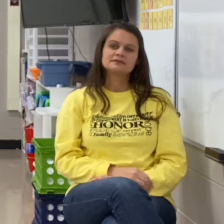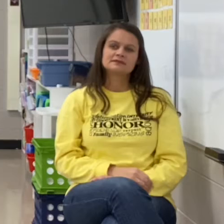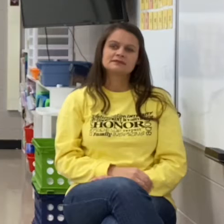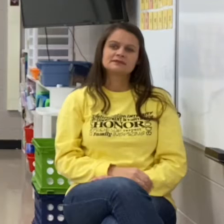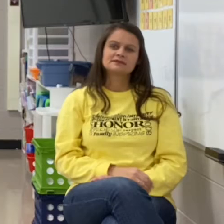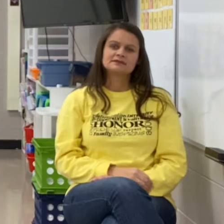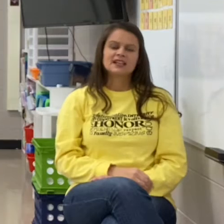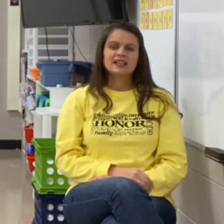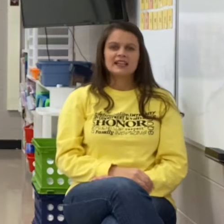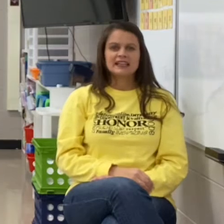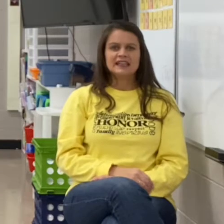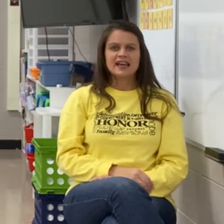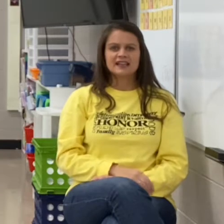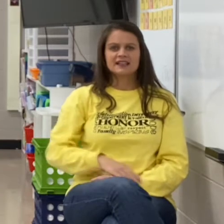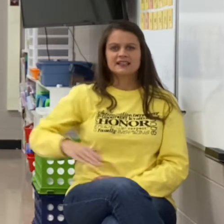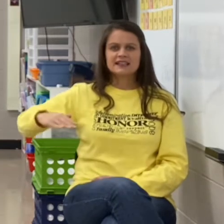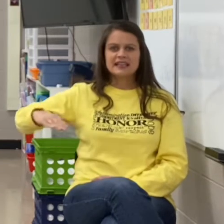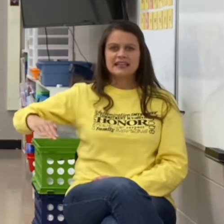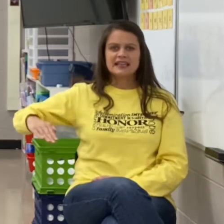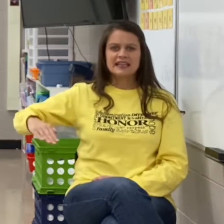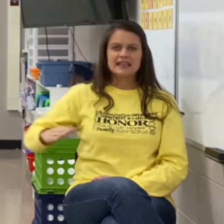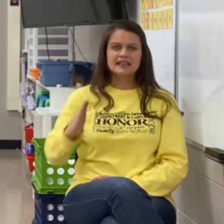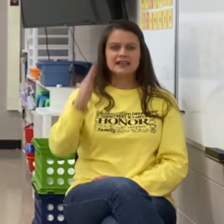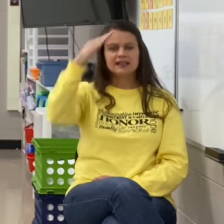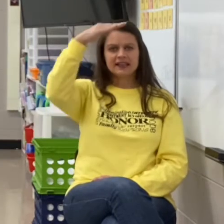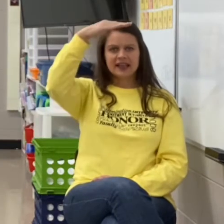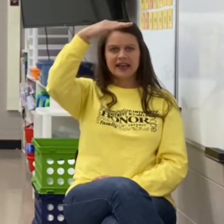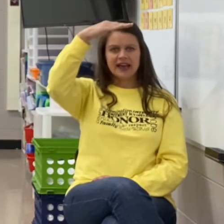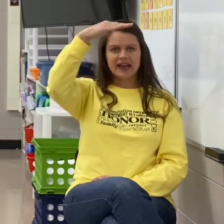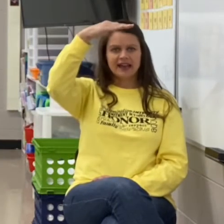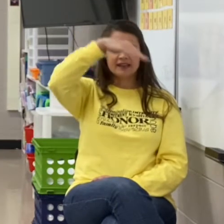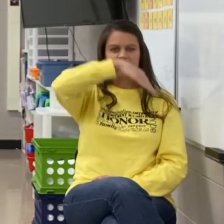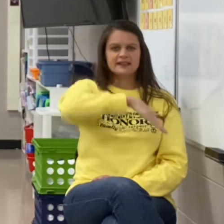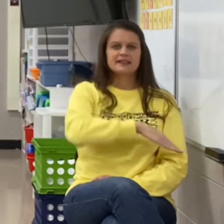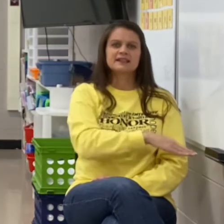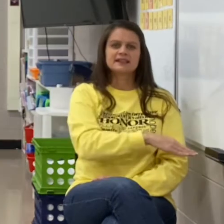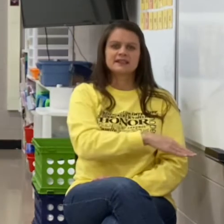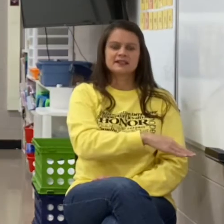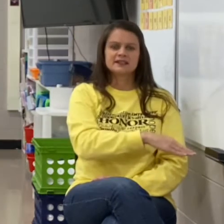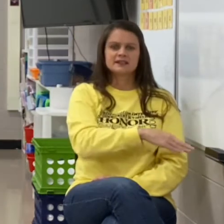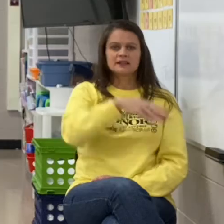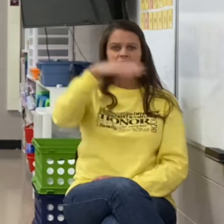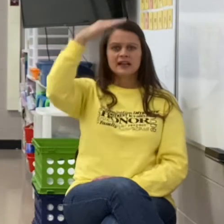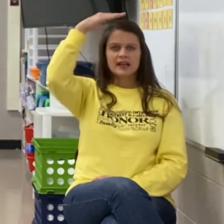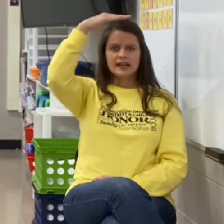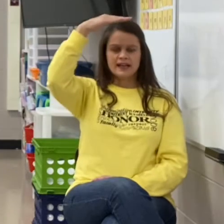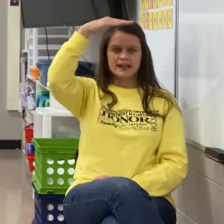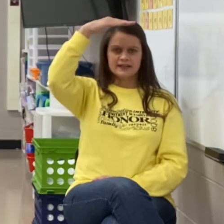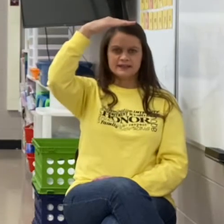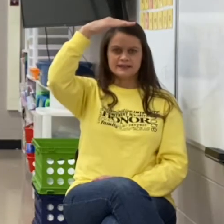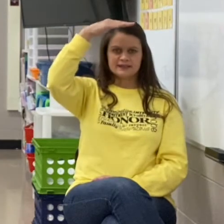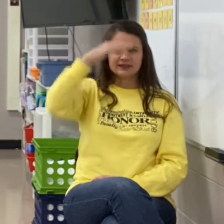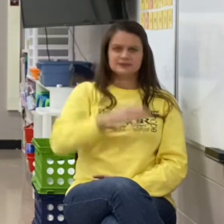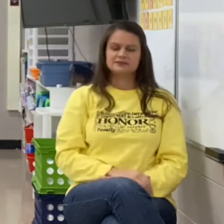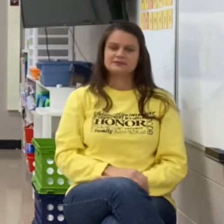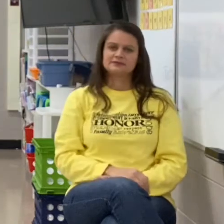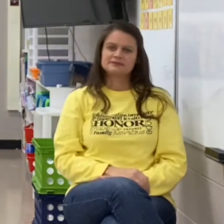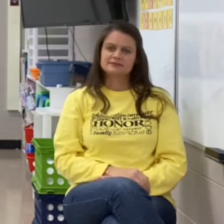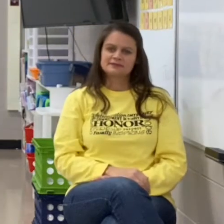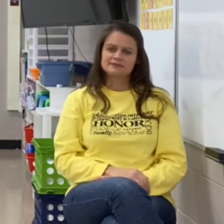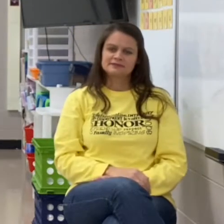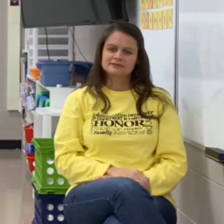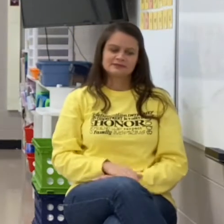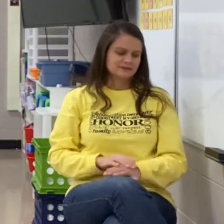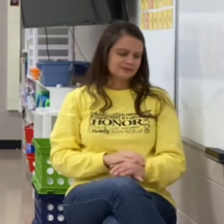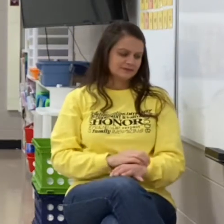Neck. Neck. N. Eh. K. Eh. Set. All right.